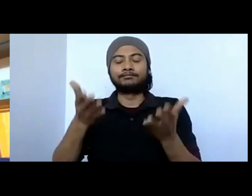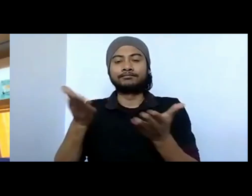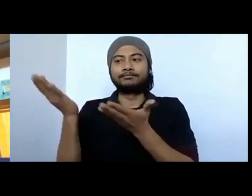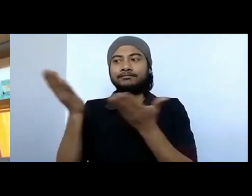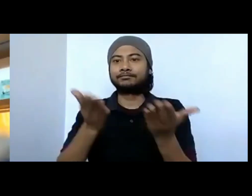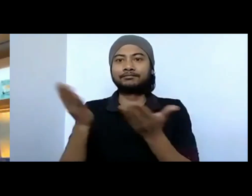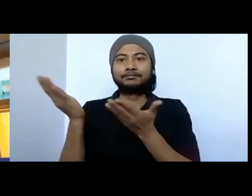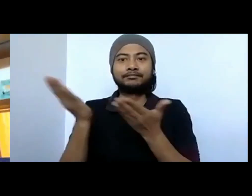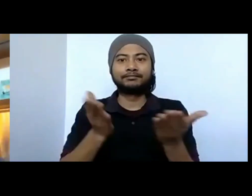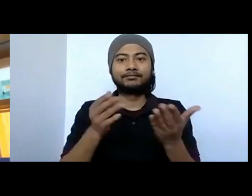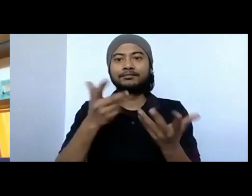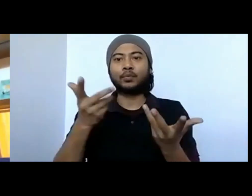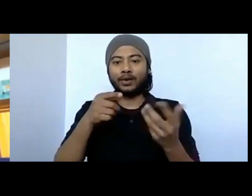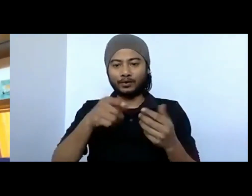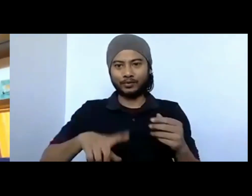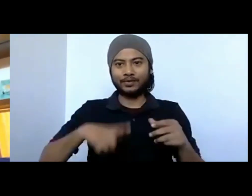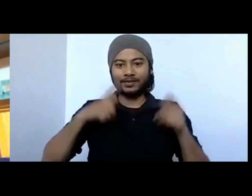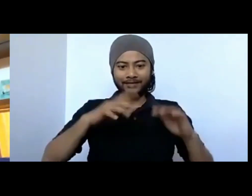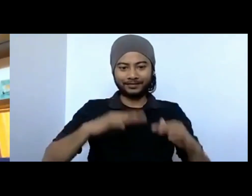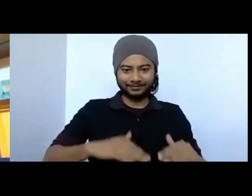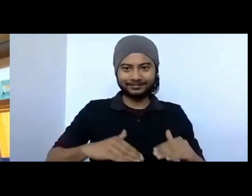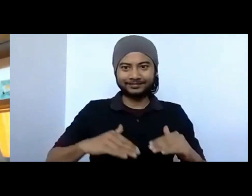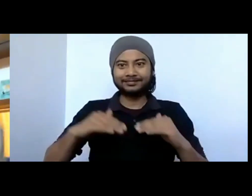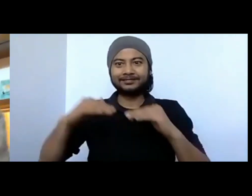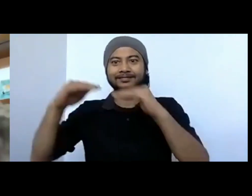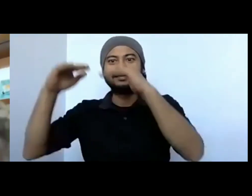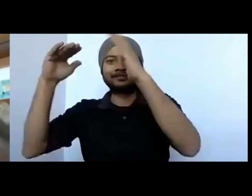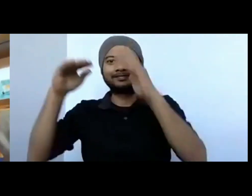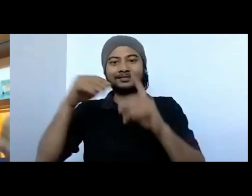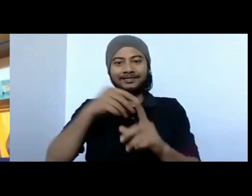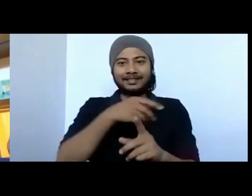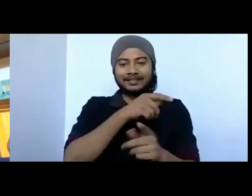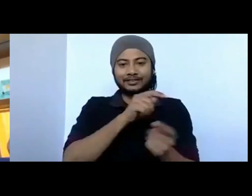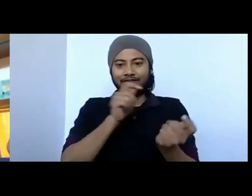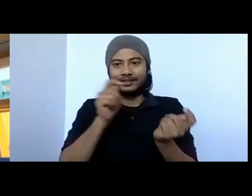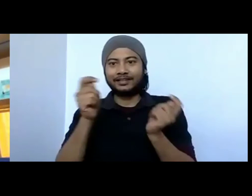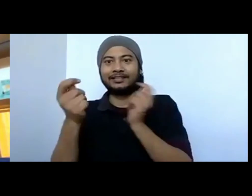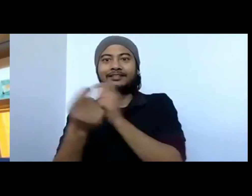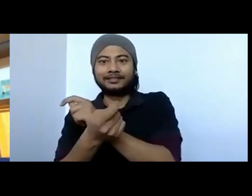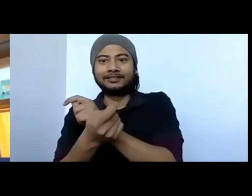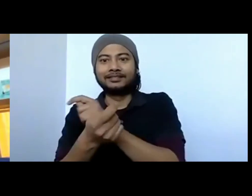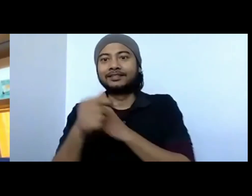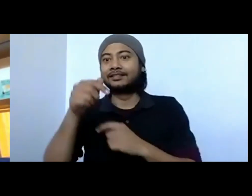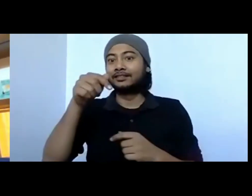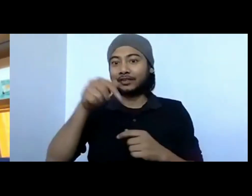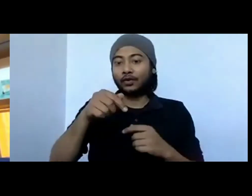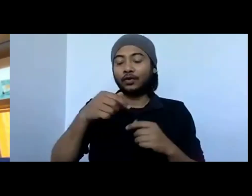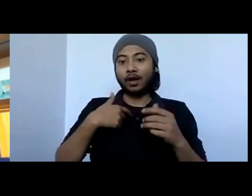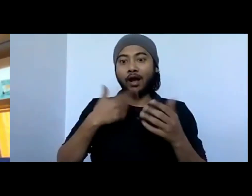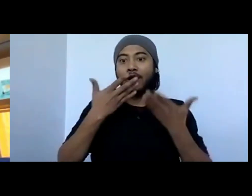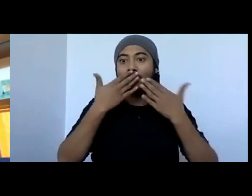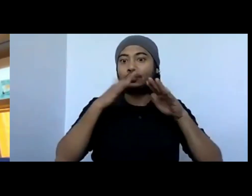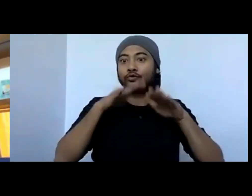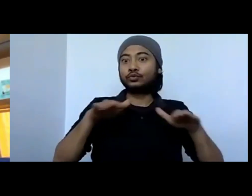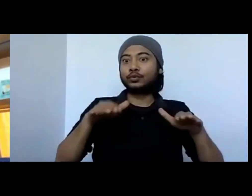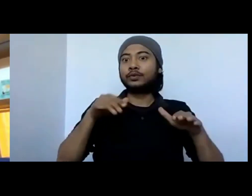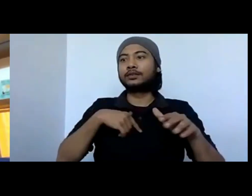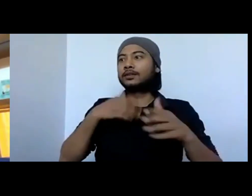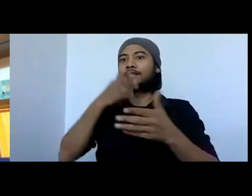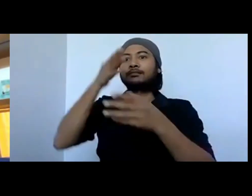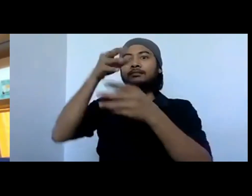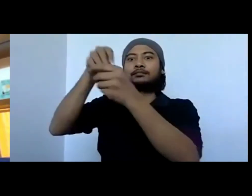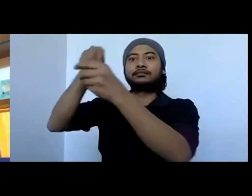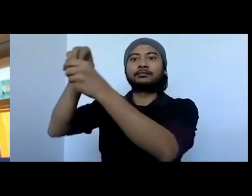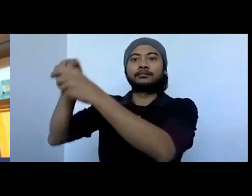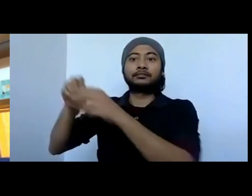know, really it's expanded the footprint and are we equipping our children for failure? Failure is